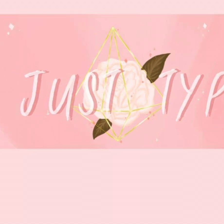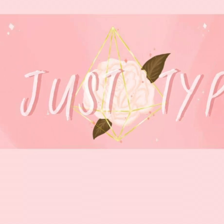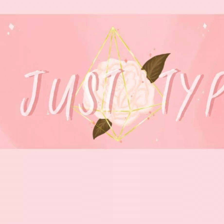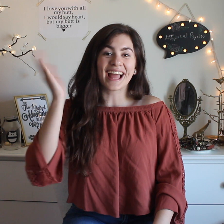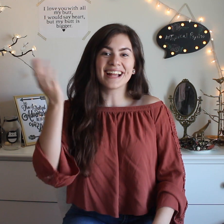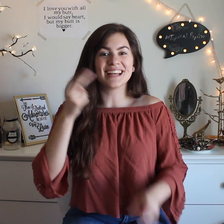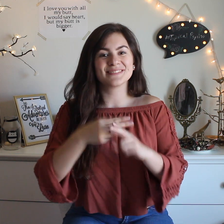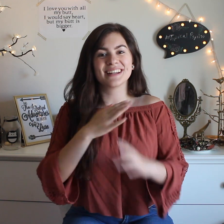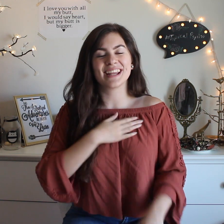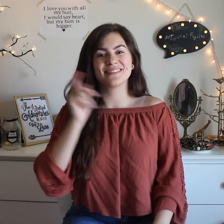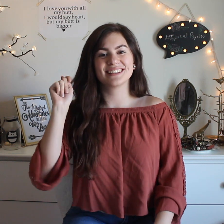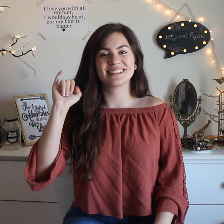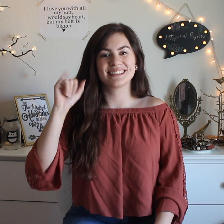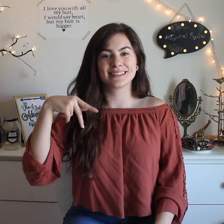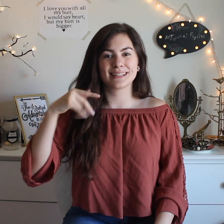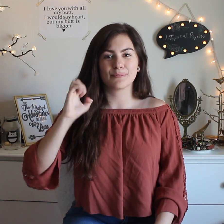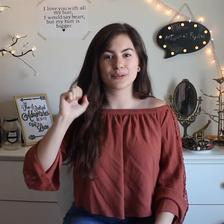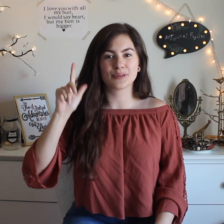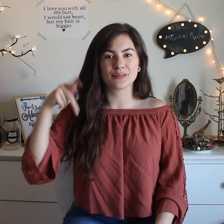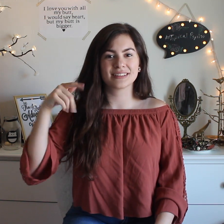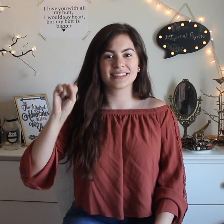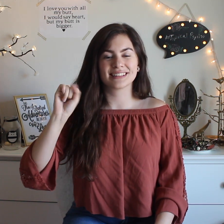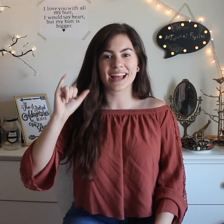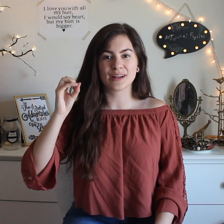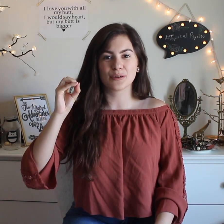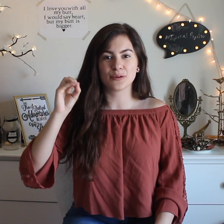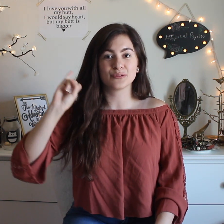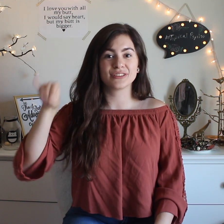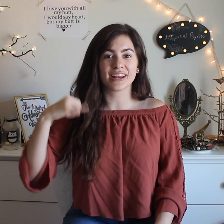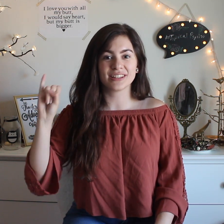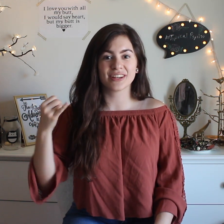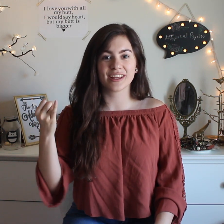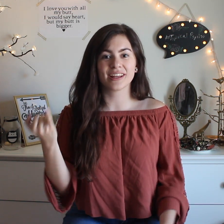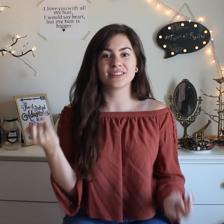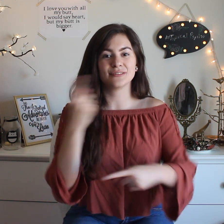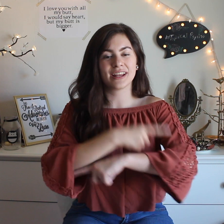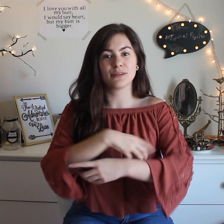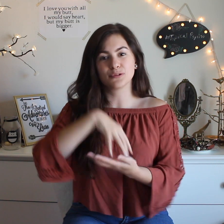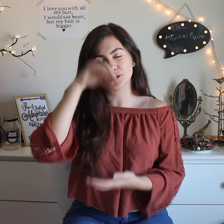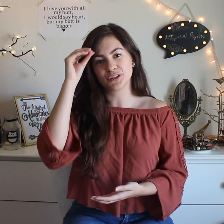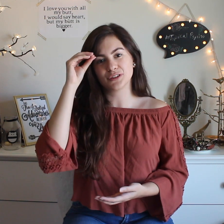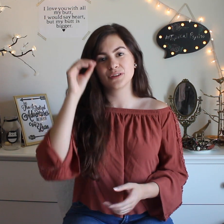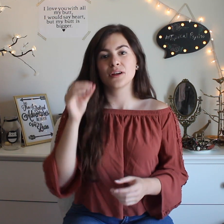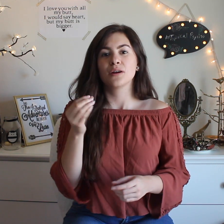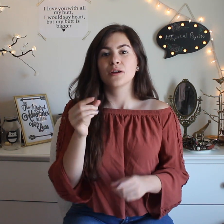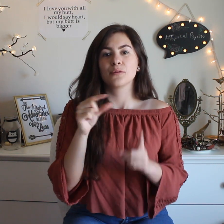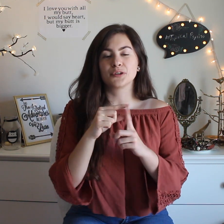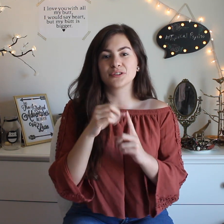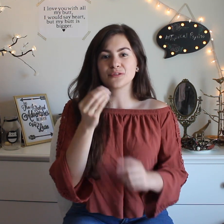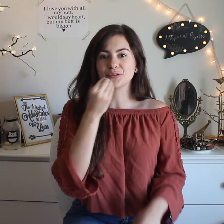hi guys my name is typical cycle JJ and today we'll learn words of